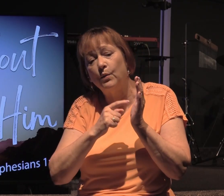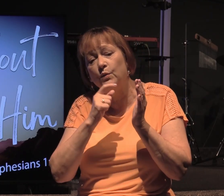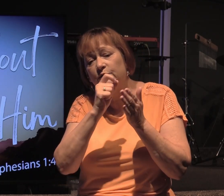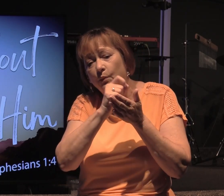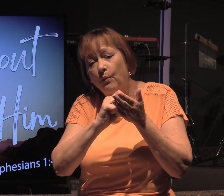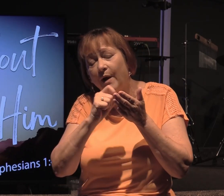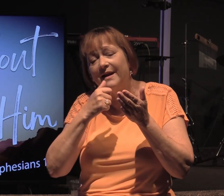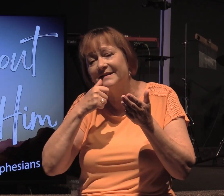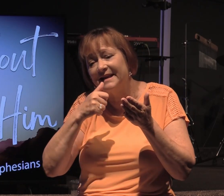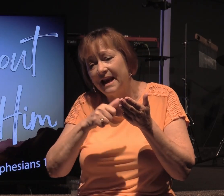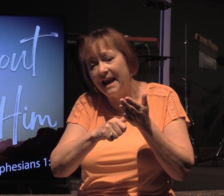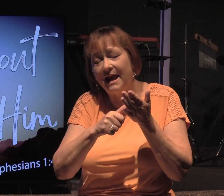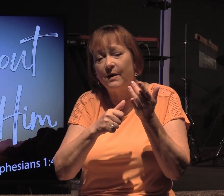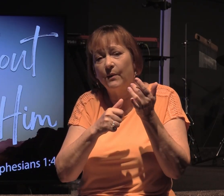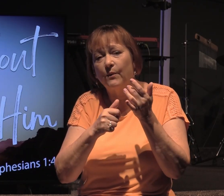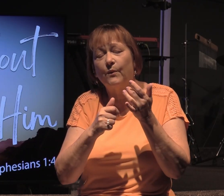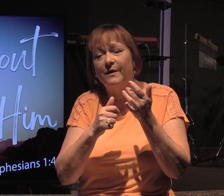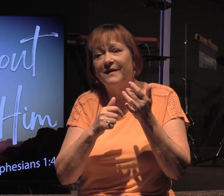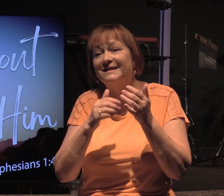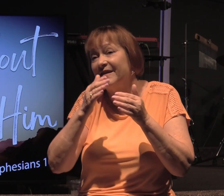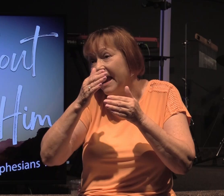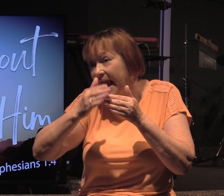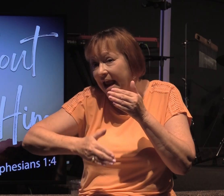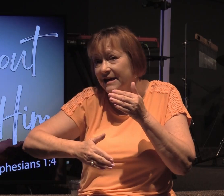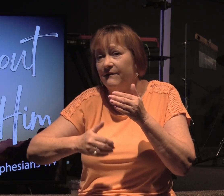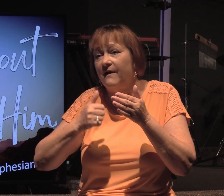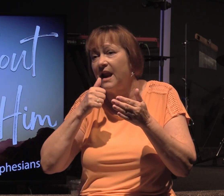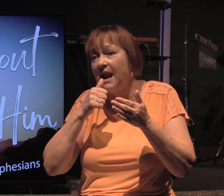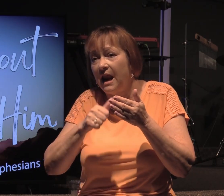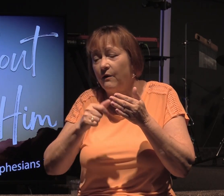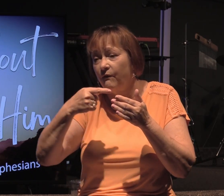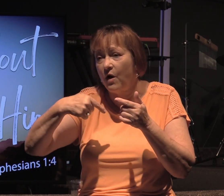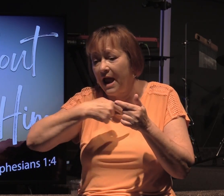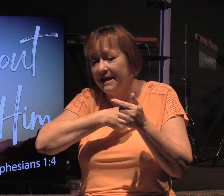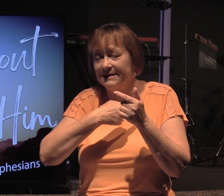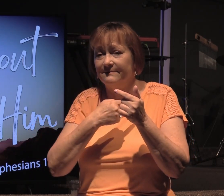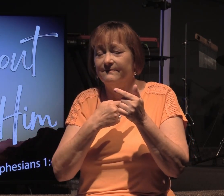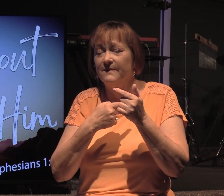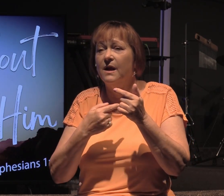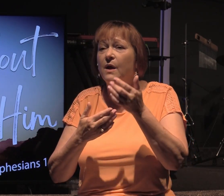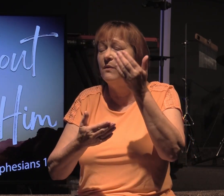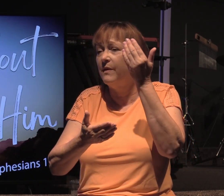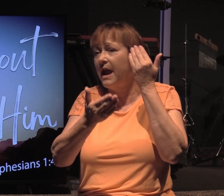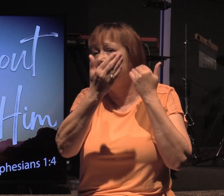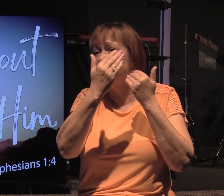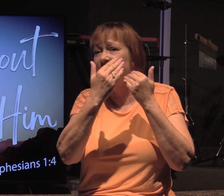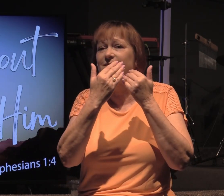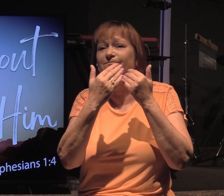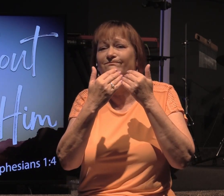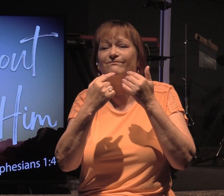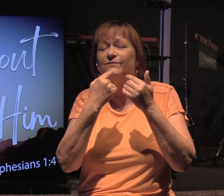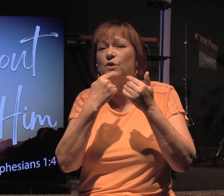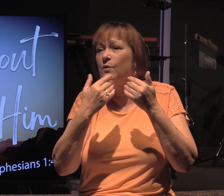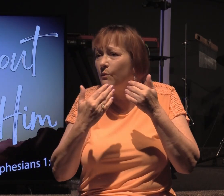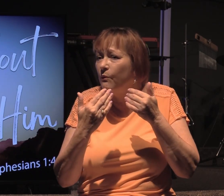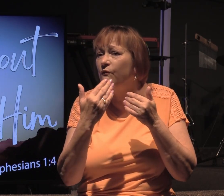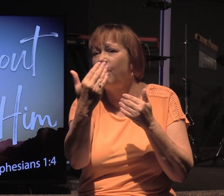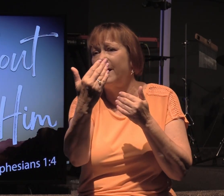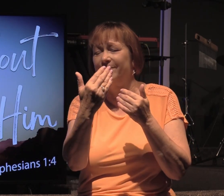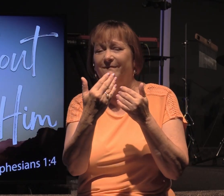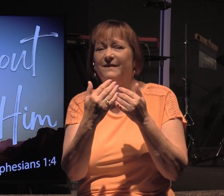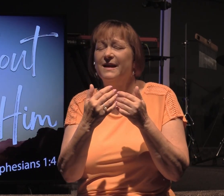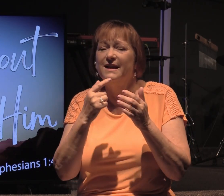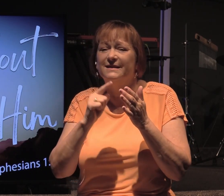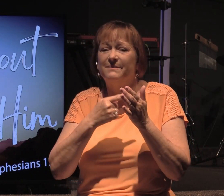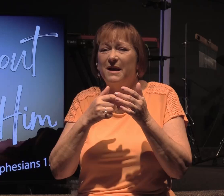writing this letter, we place that at the end of the letter. The agents gave it right up front. Every once in while, I get a